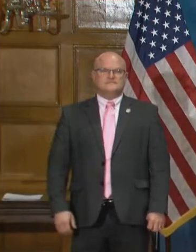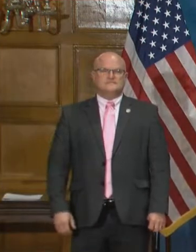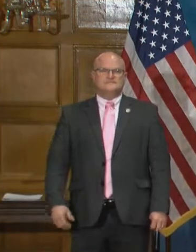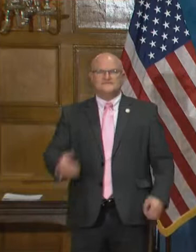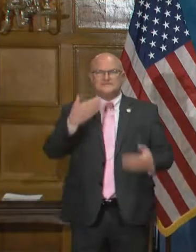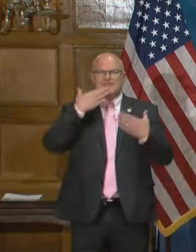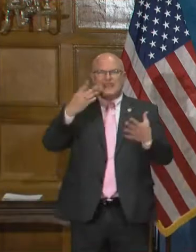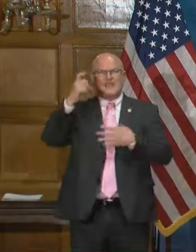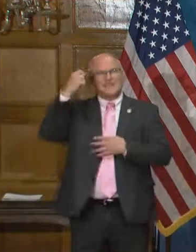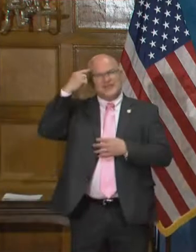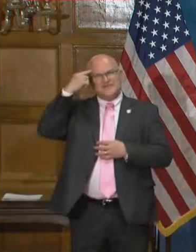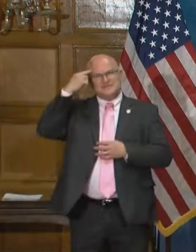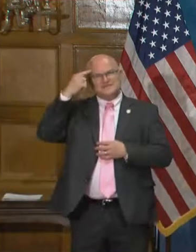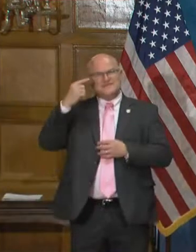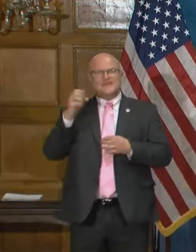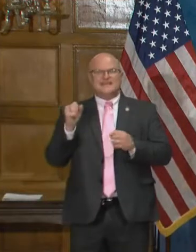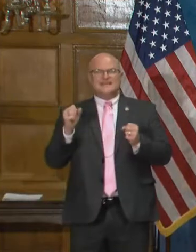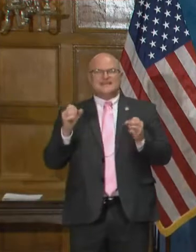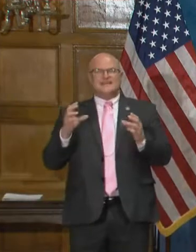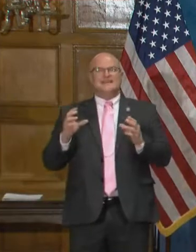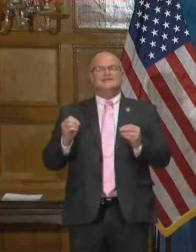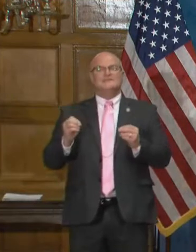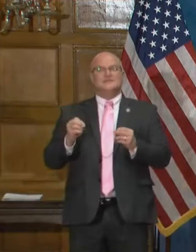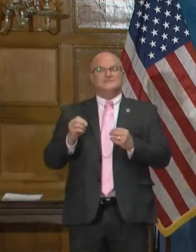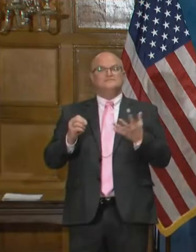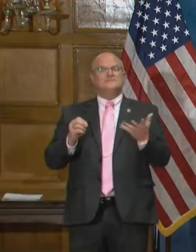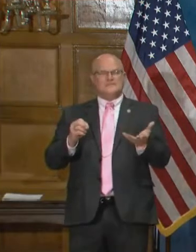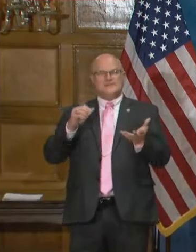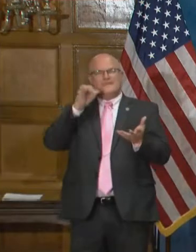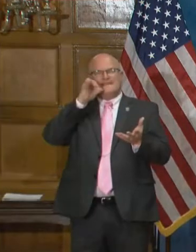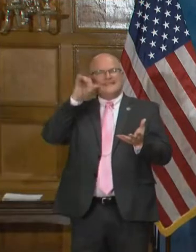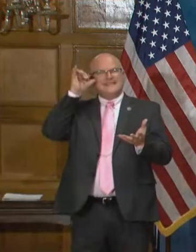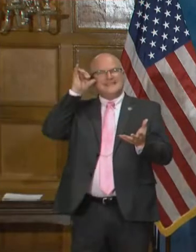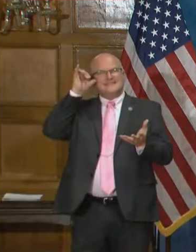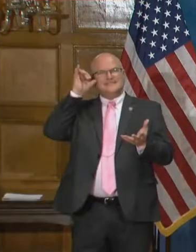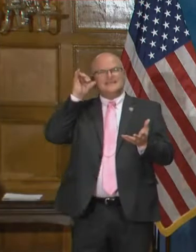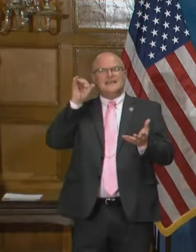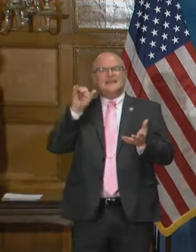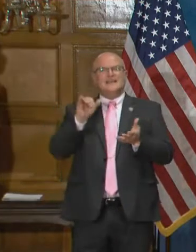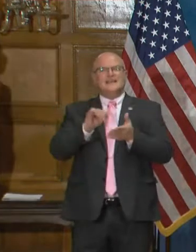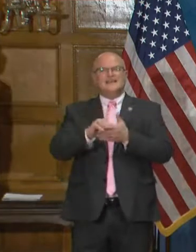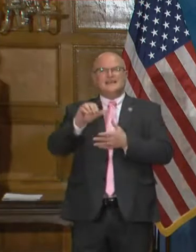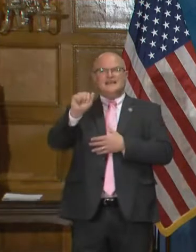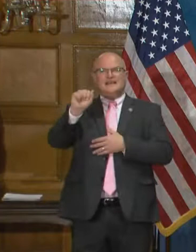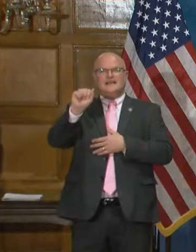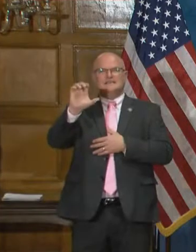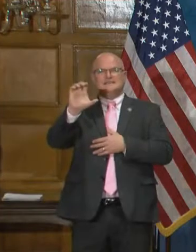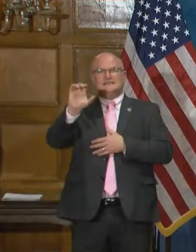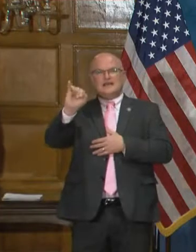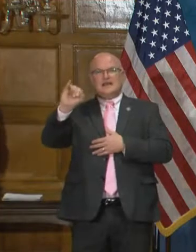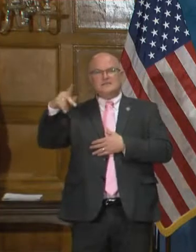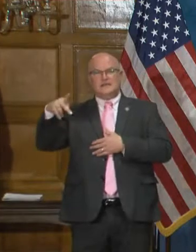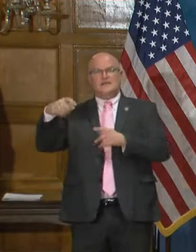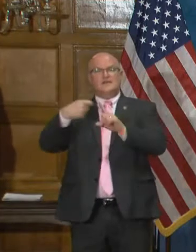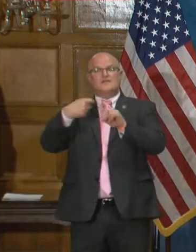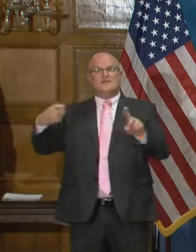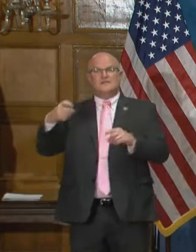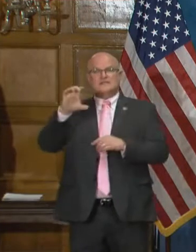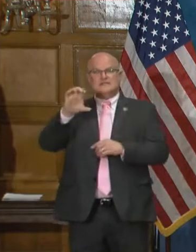Thank you, Governor. So yesterday, the ACIP of the CDC